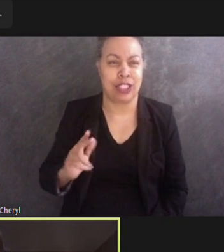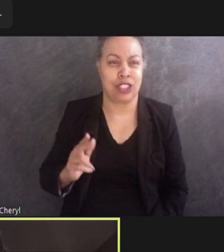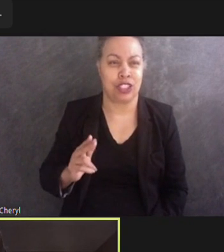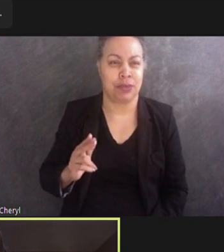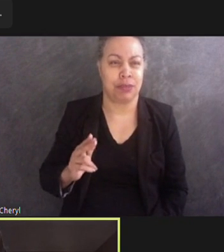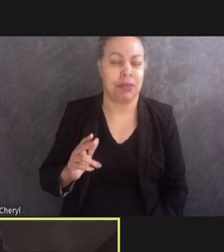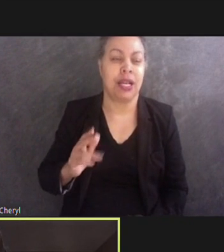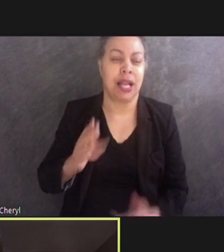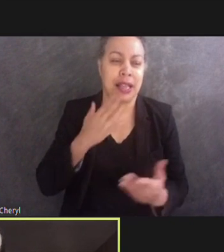work.